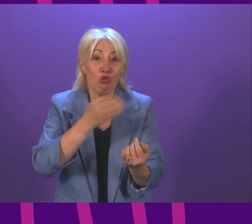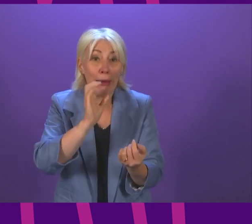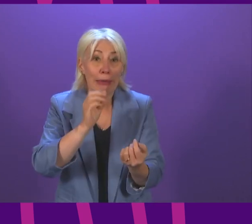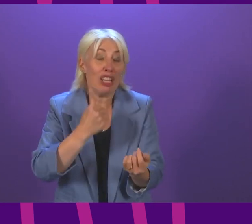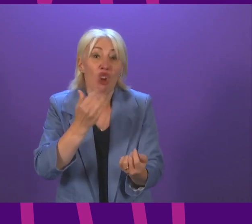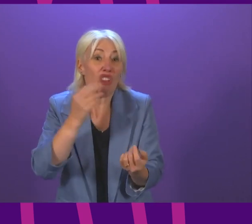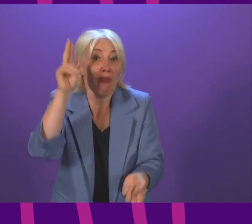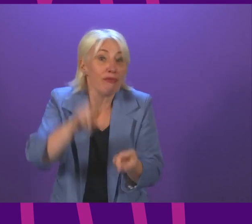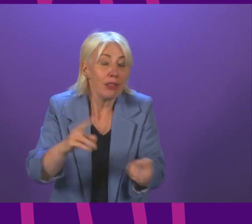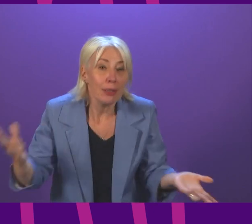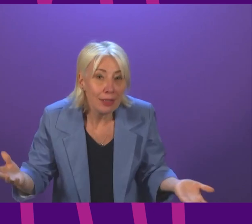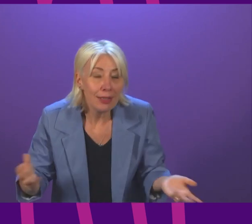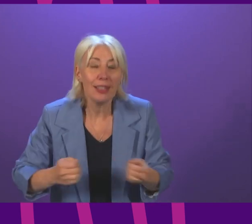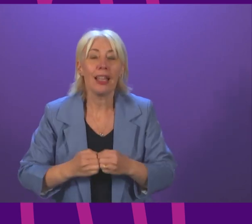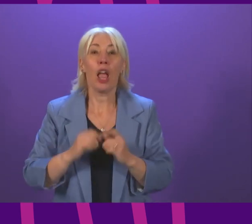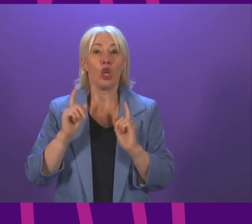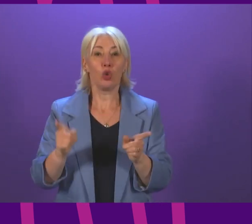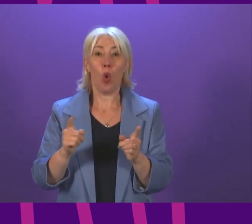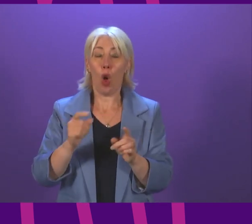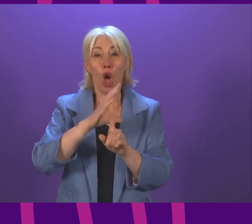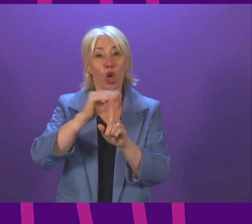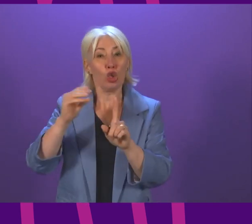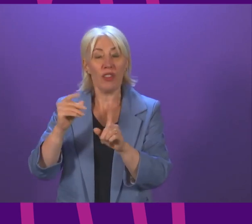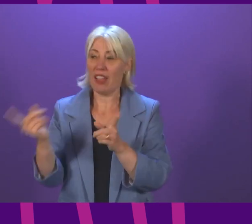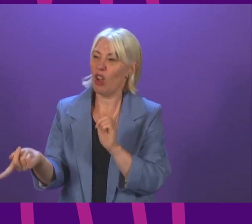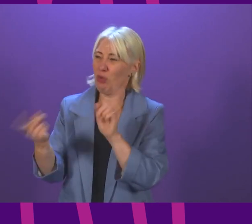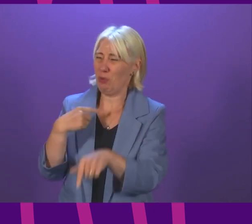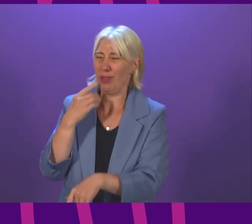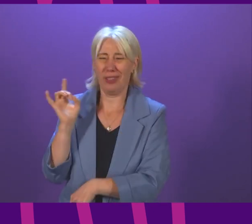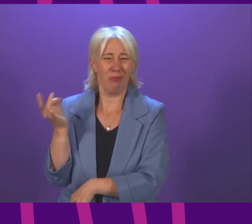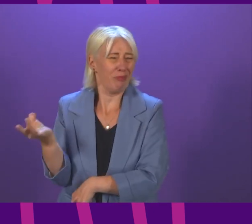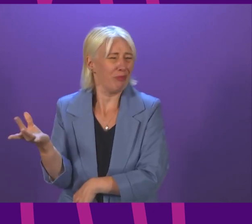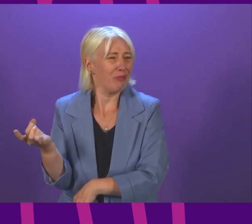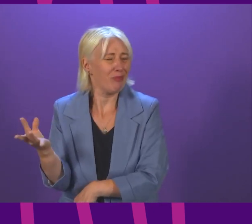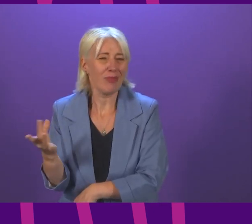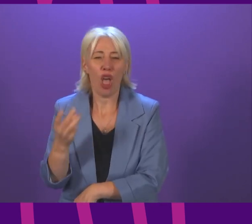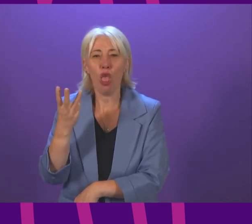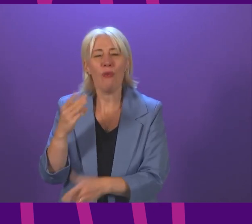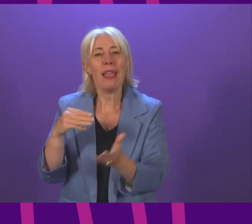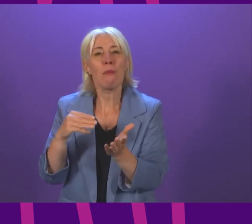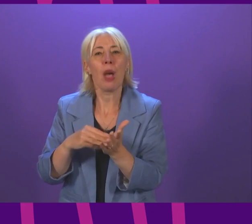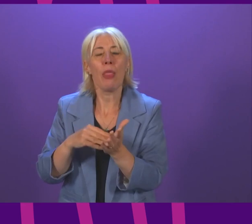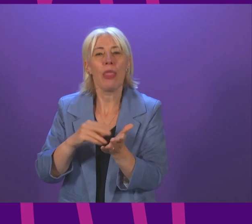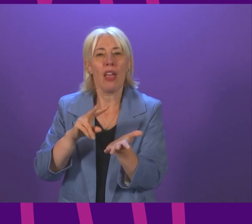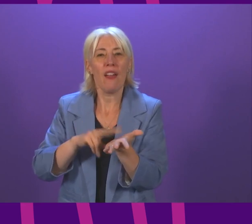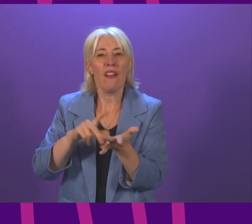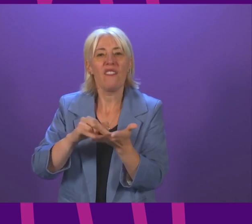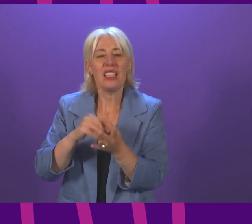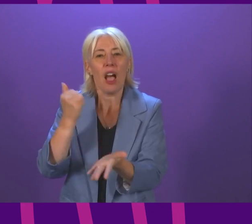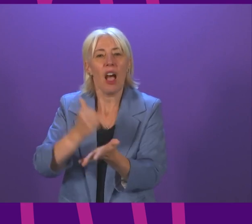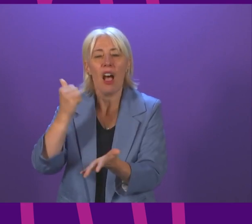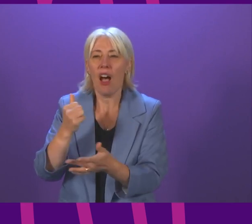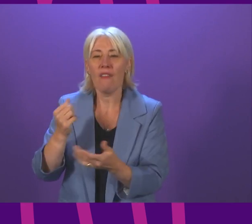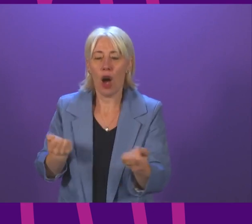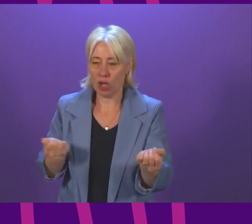urgently addressed the Conservative response to this is a pathetic offer of a three-month visa for EU truck drivers